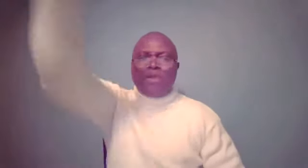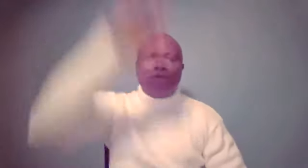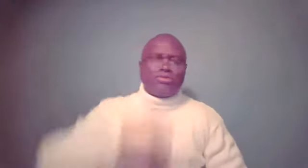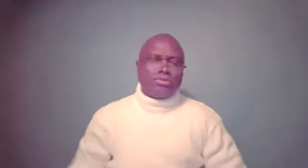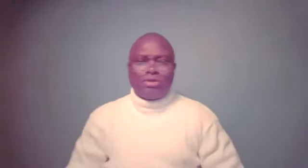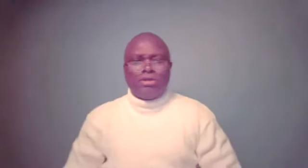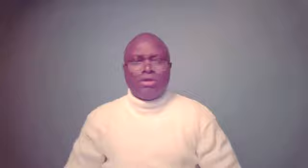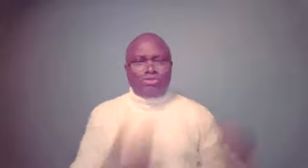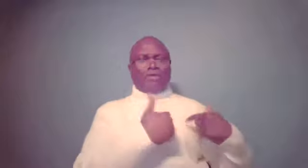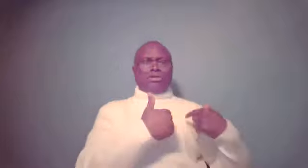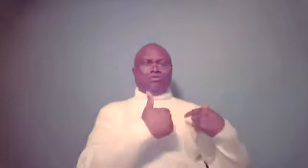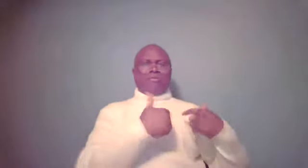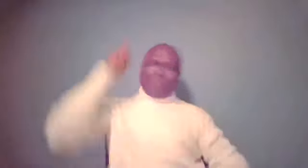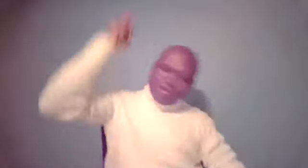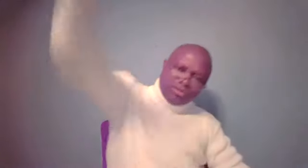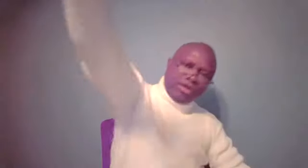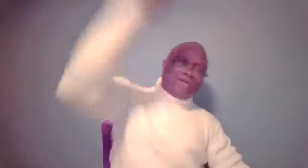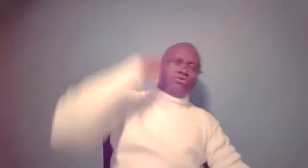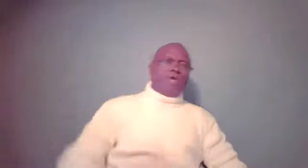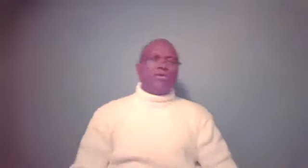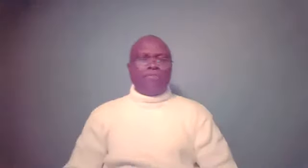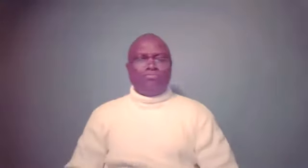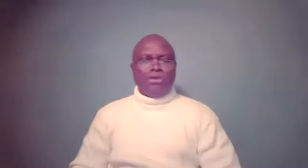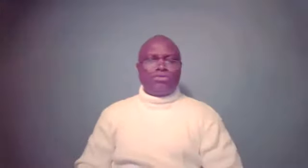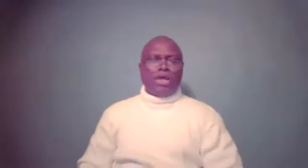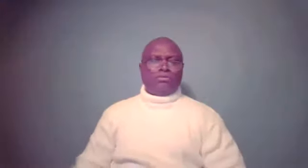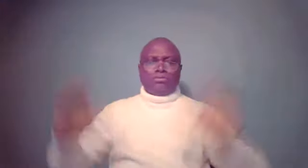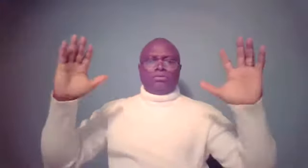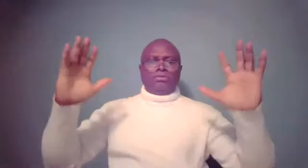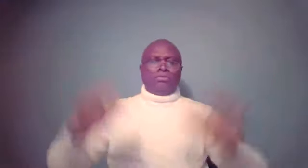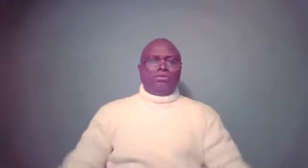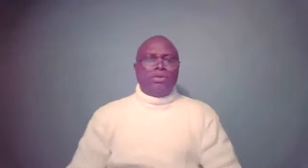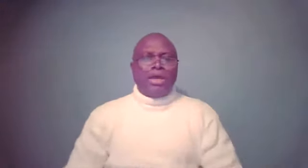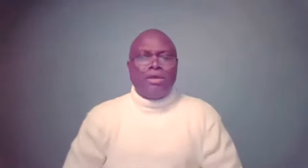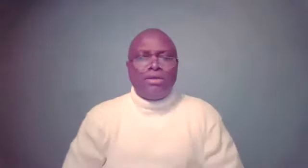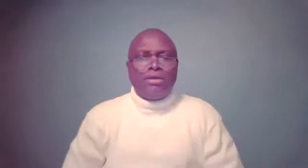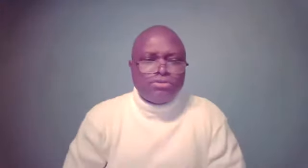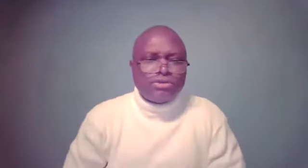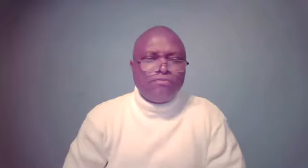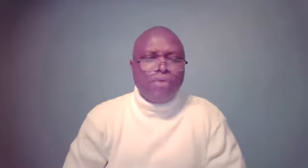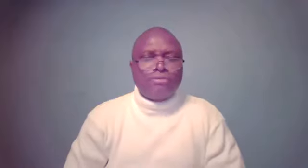he belongs. He tried to sleep with my wife. He has to end up in jail. So there, Joseph went.